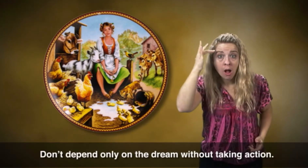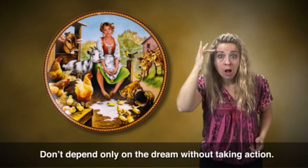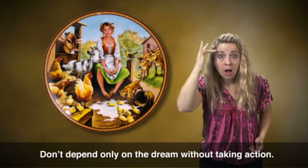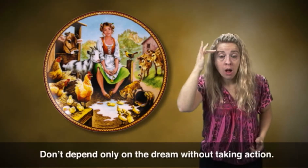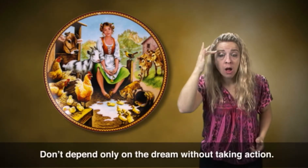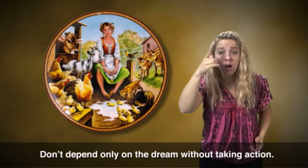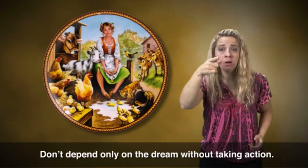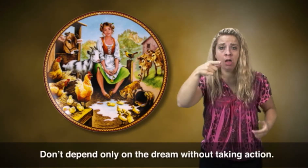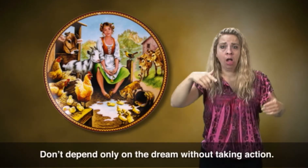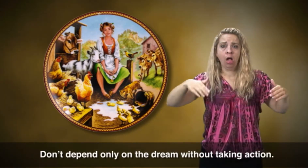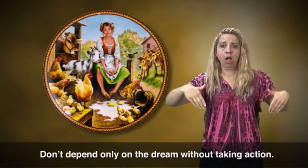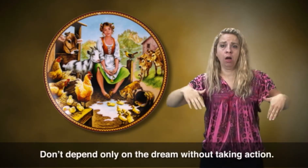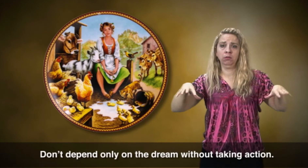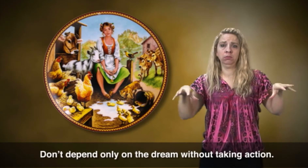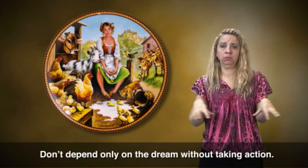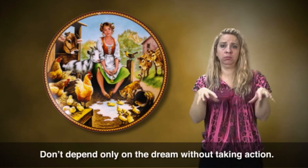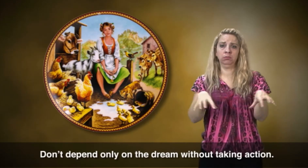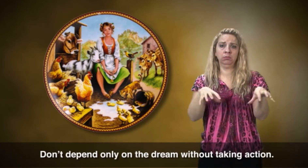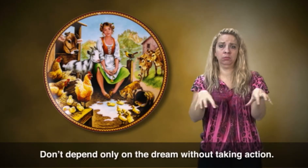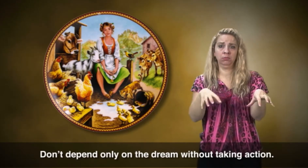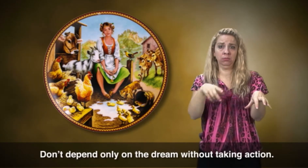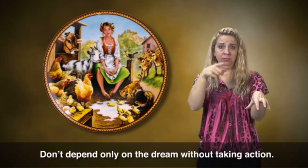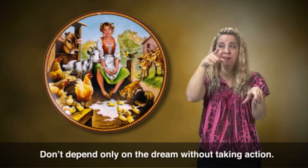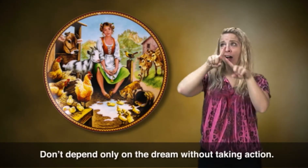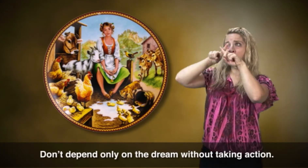Don't depend only on the dream without taking action. imagining it.